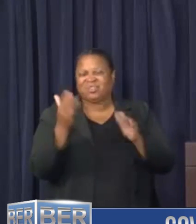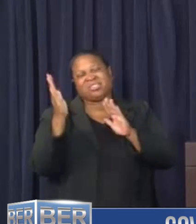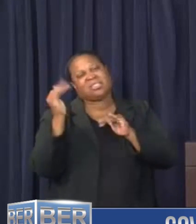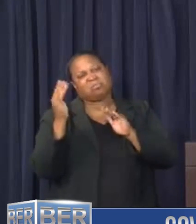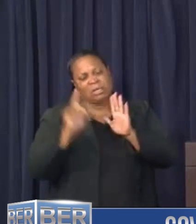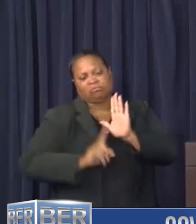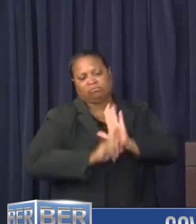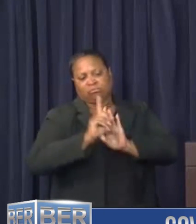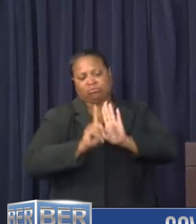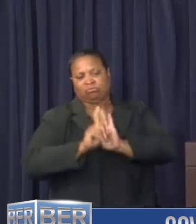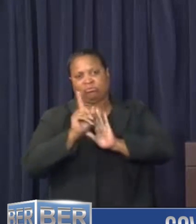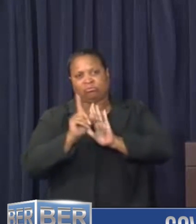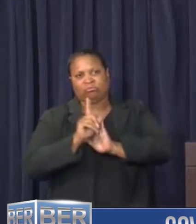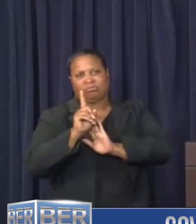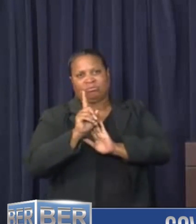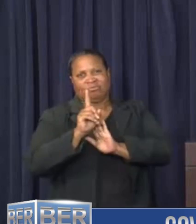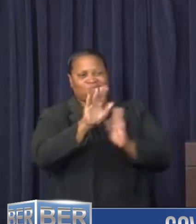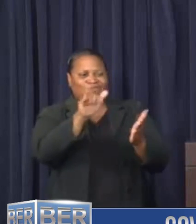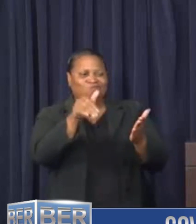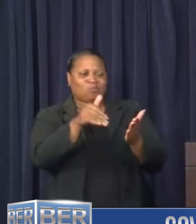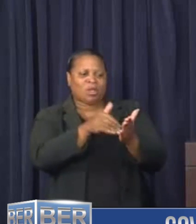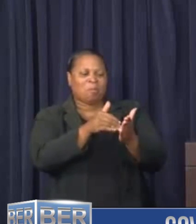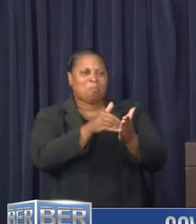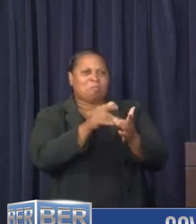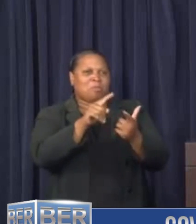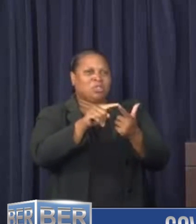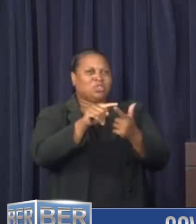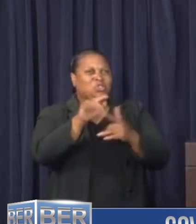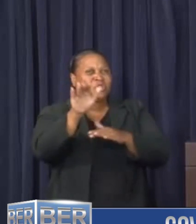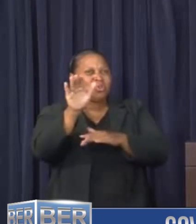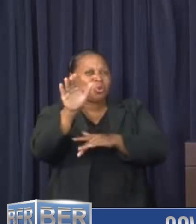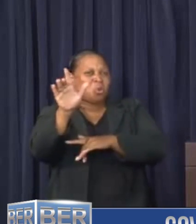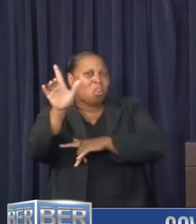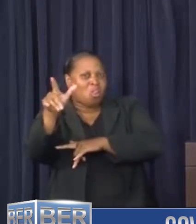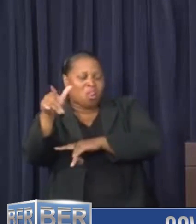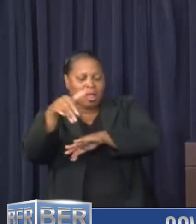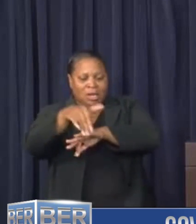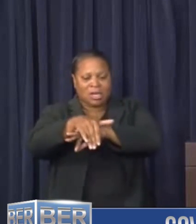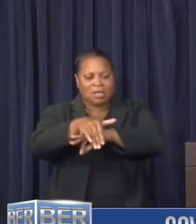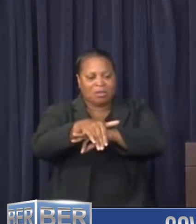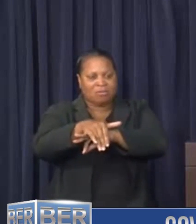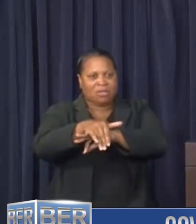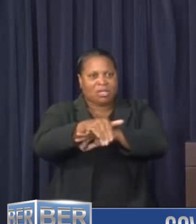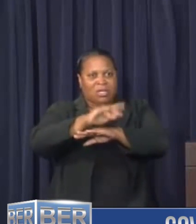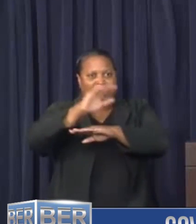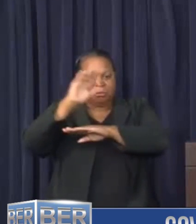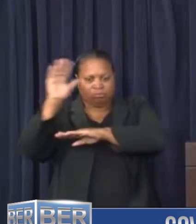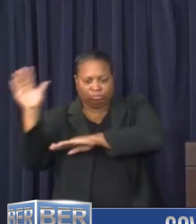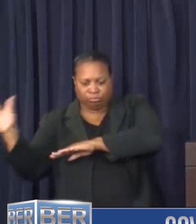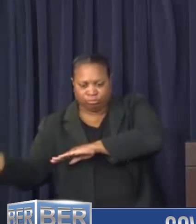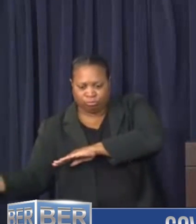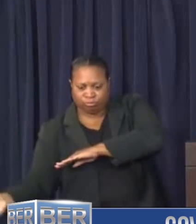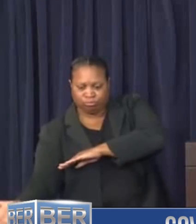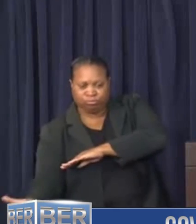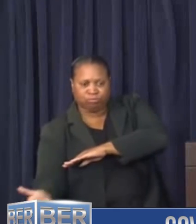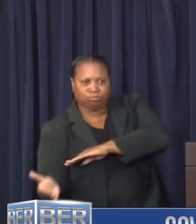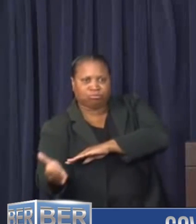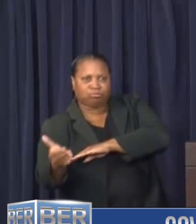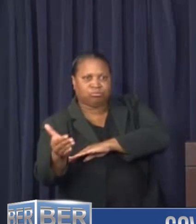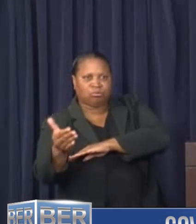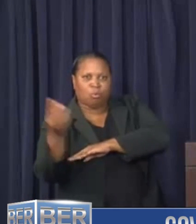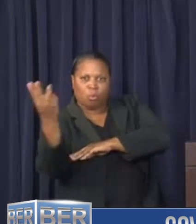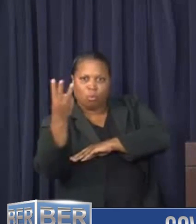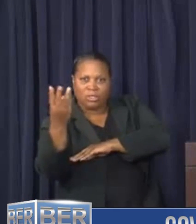to develop during the mid to late part of the evening and continue through till the mid to late part of